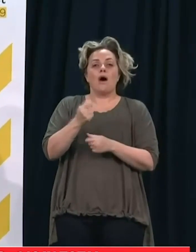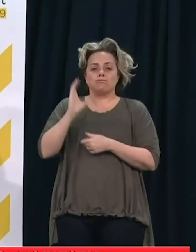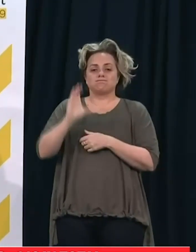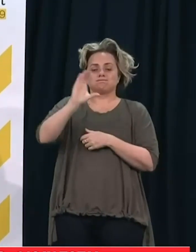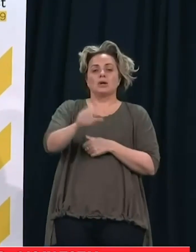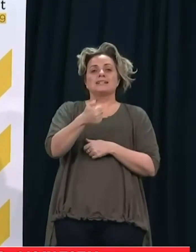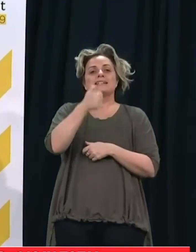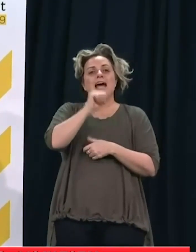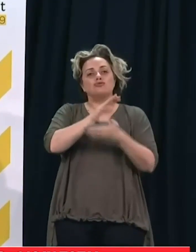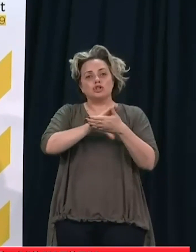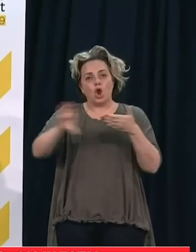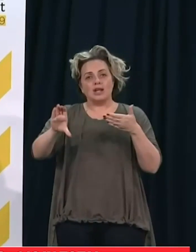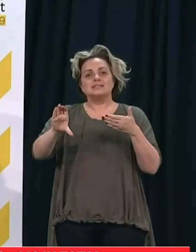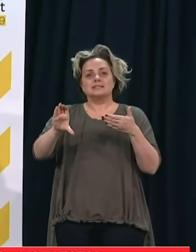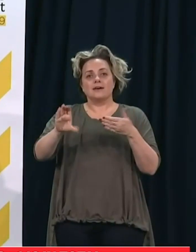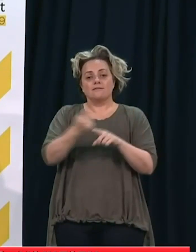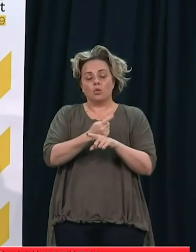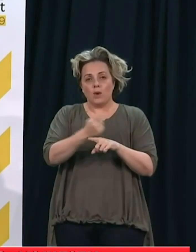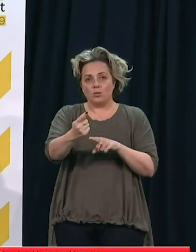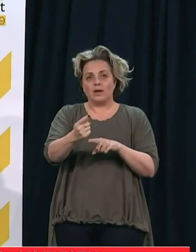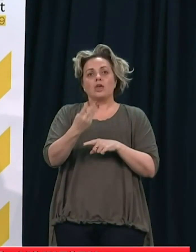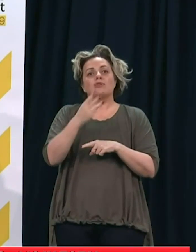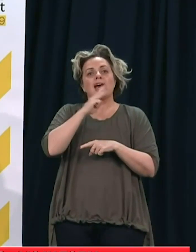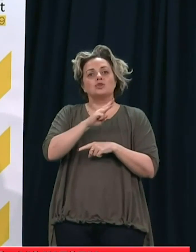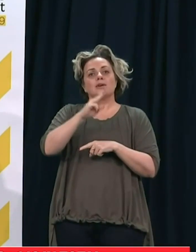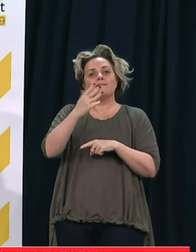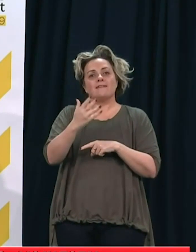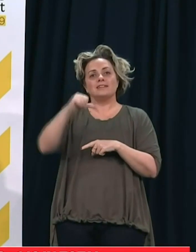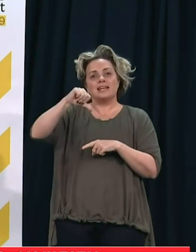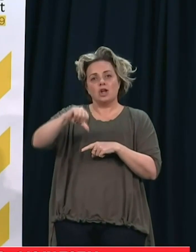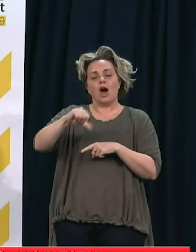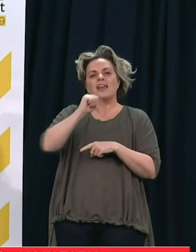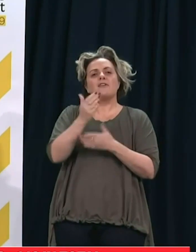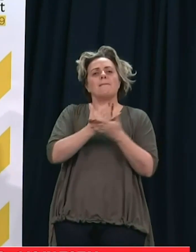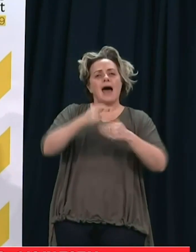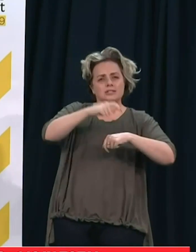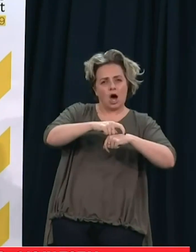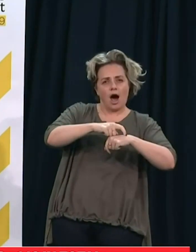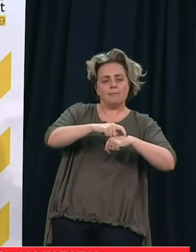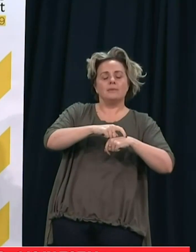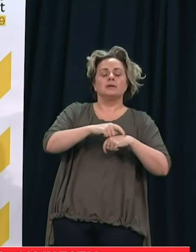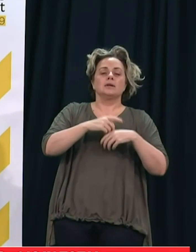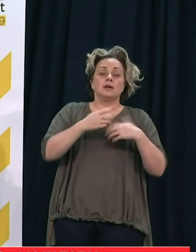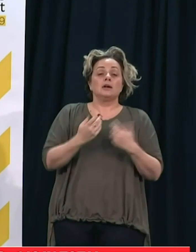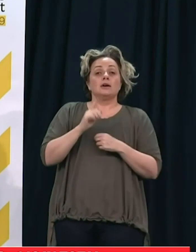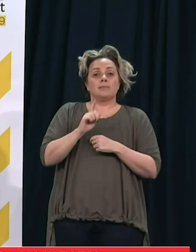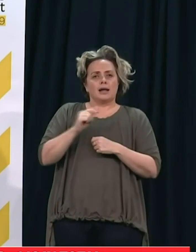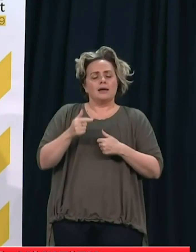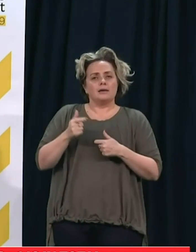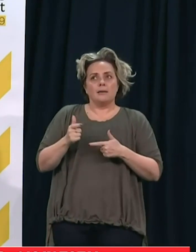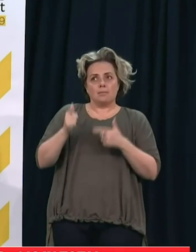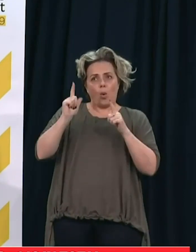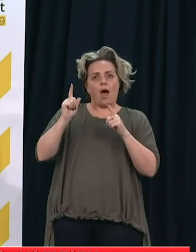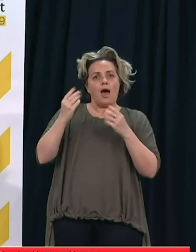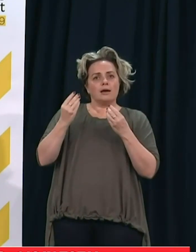$600 per week for full-time workers and $359 a week for part-time workers. It is important that employers and